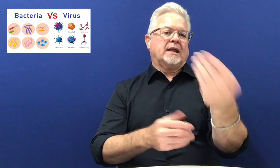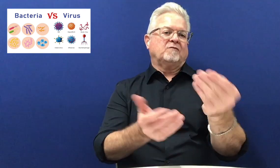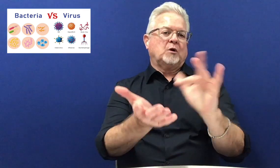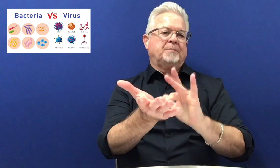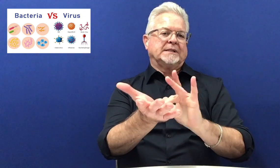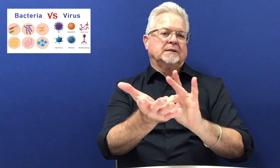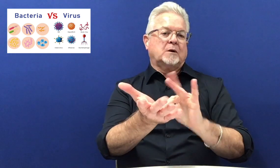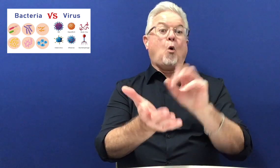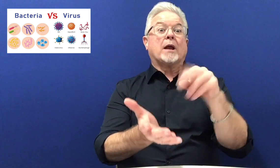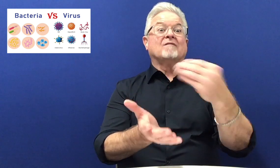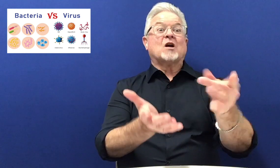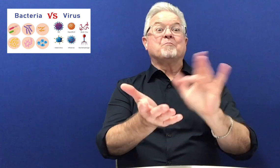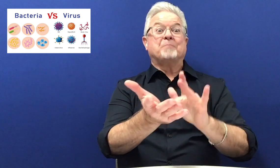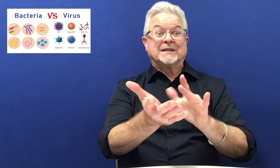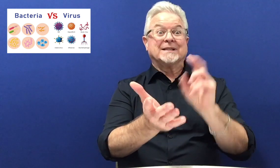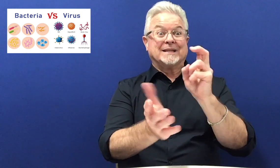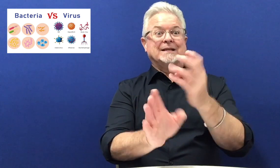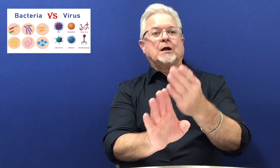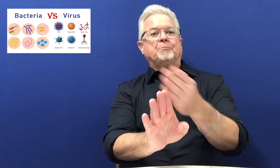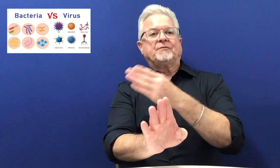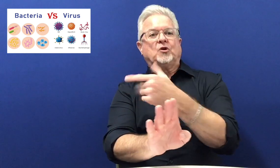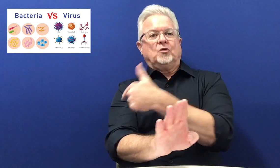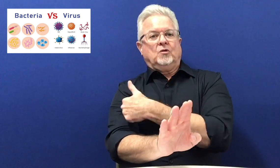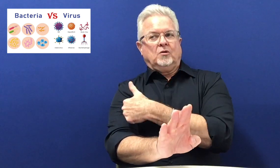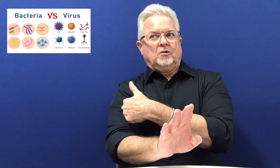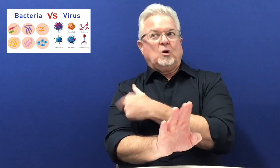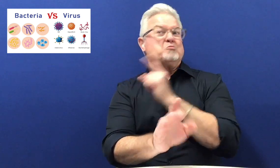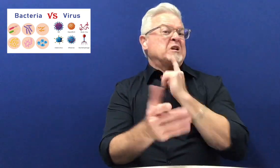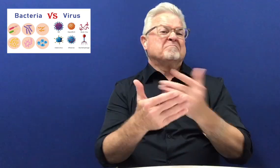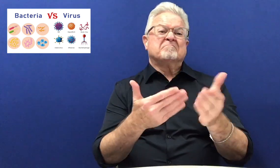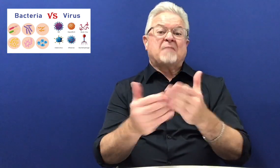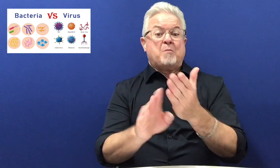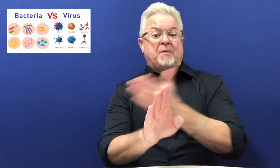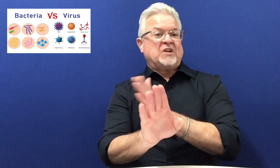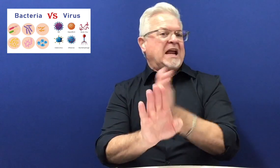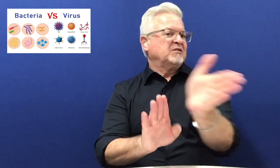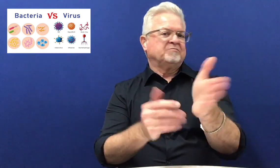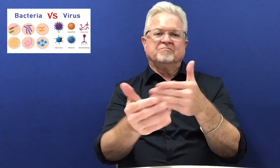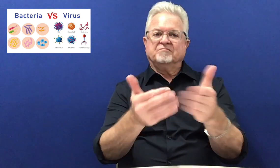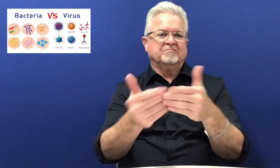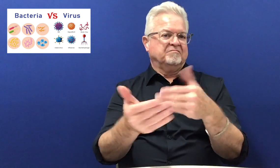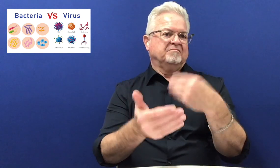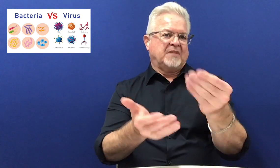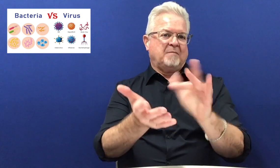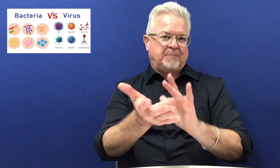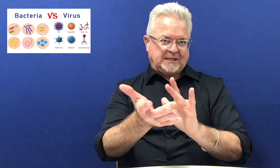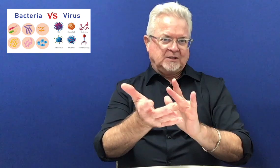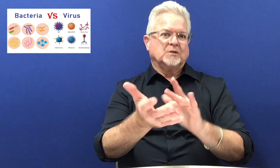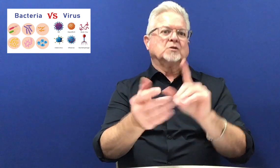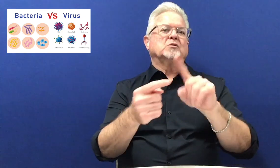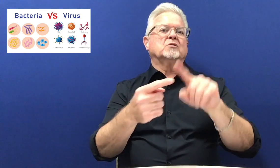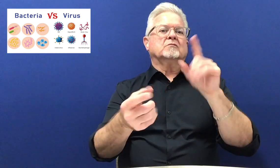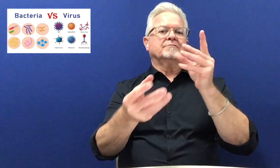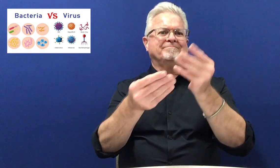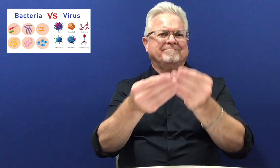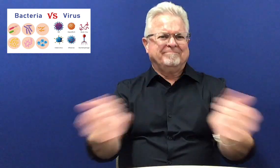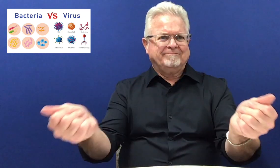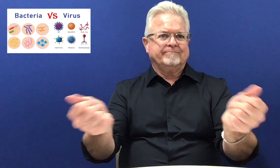You may also want to get vaccinated. So you can take the antiviral medications either